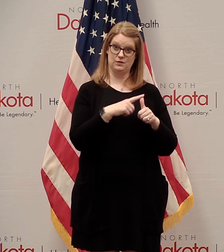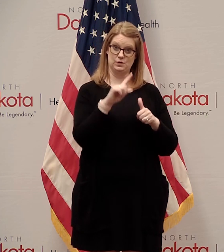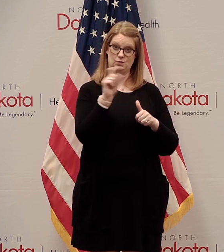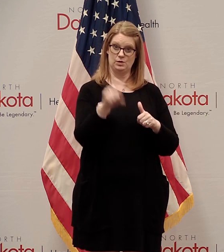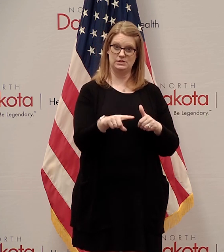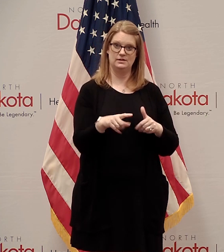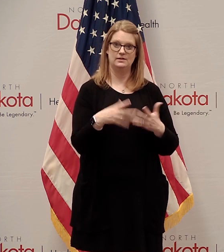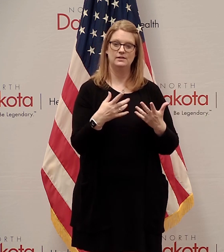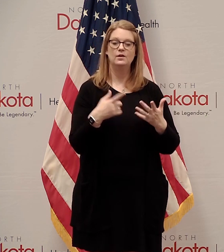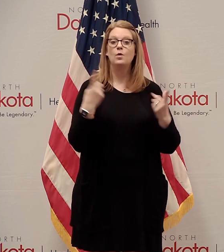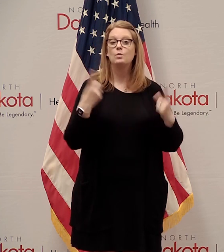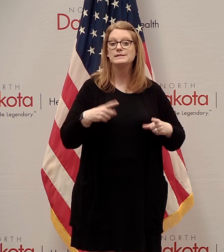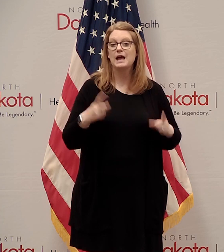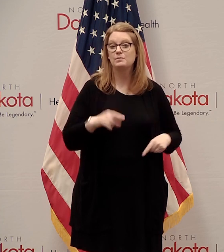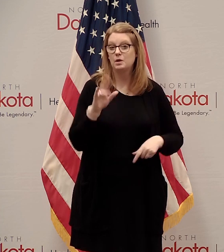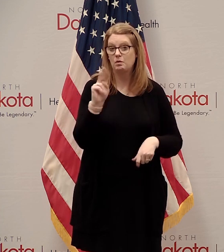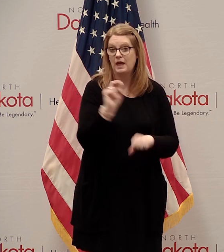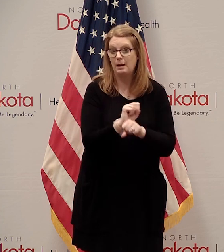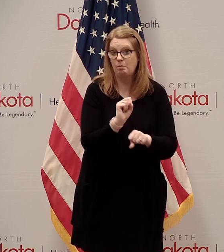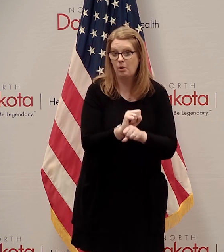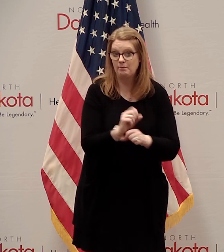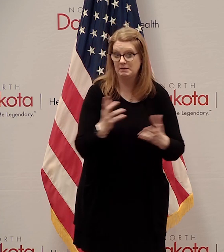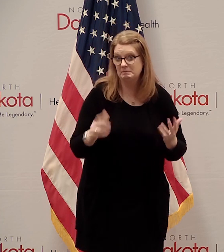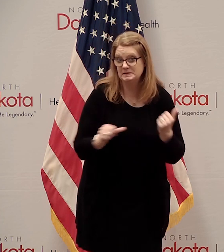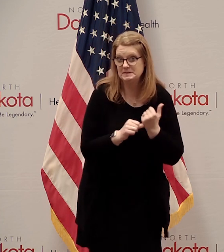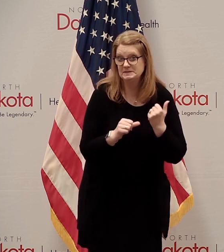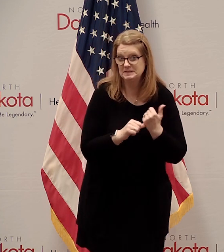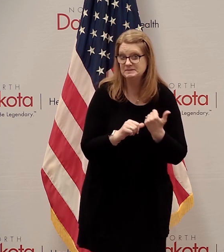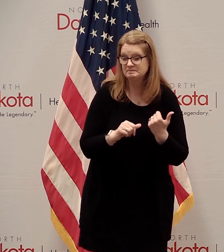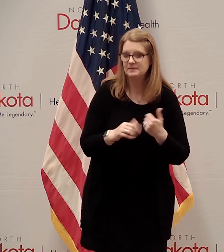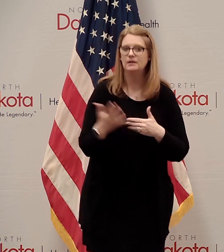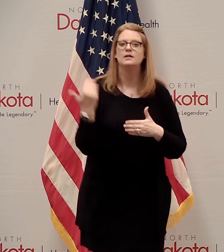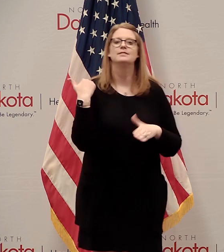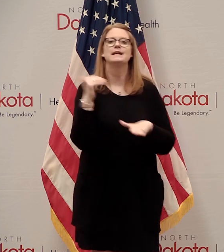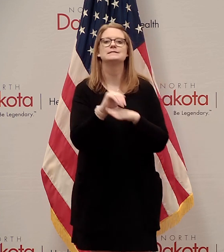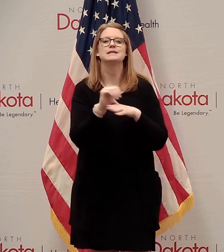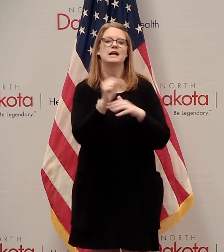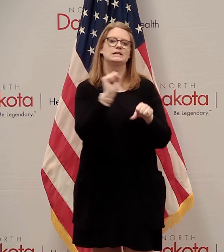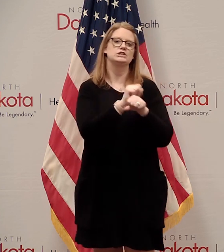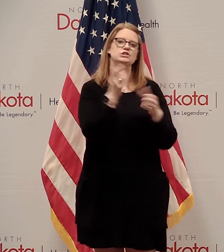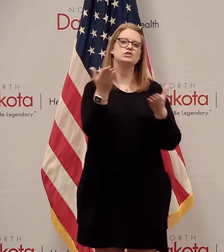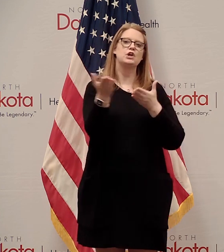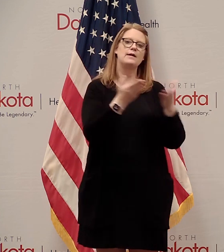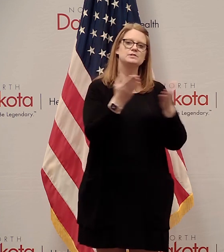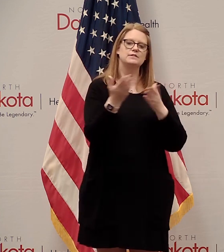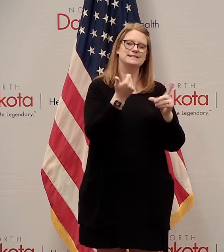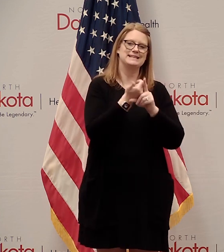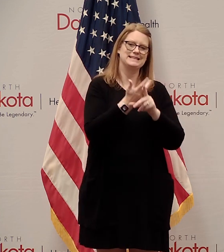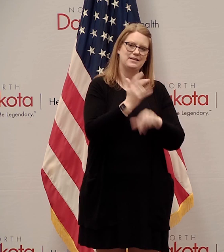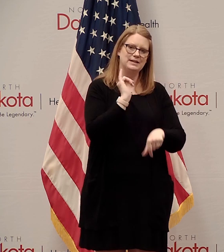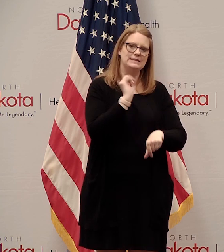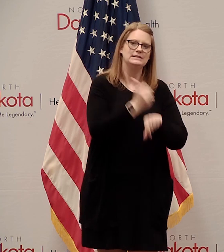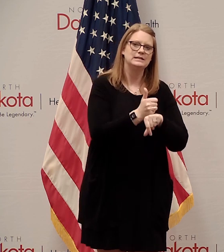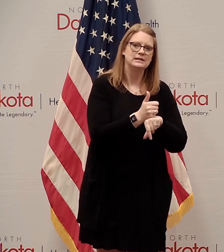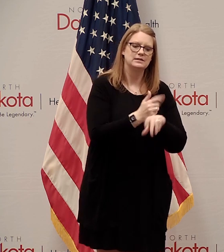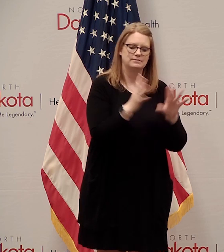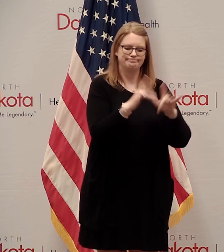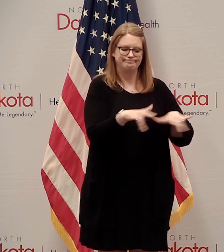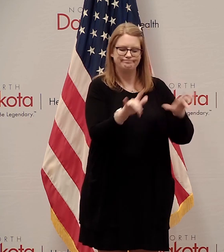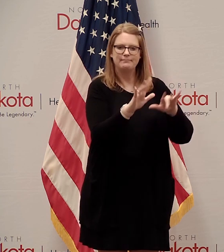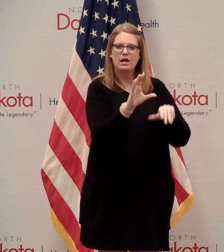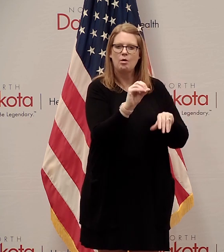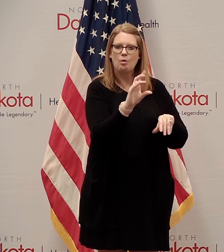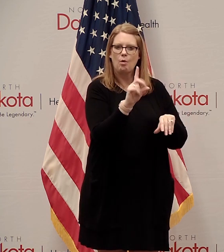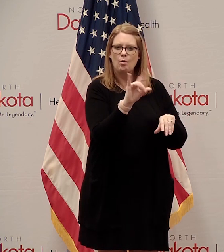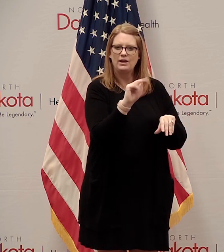please update us on what's happening with unemployment assistance? Last night, Job Service successfully implemented the software coding